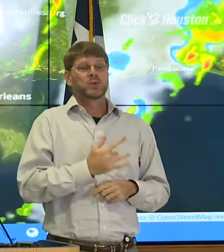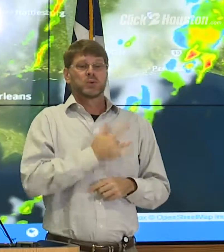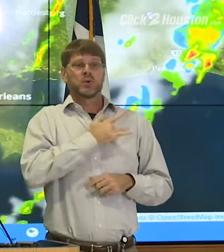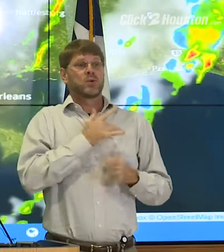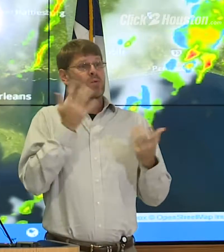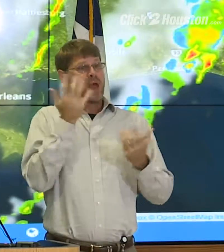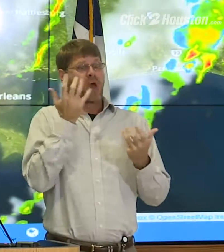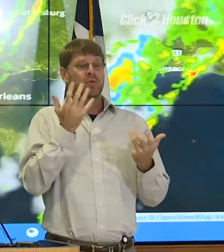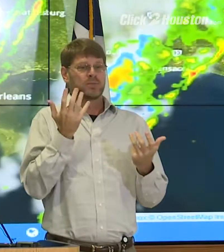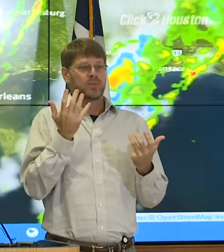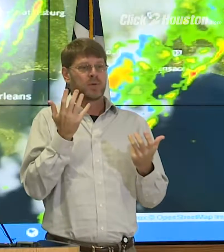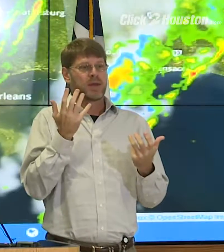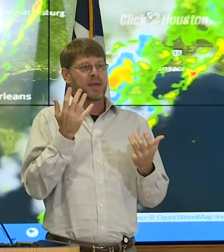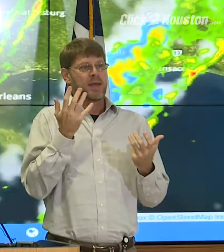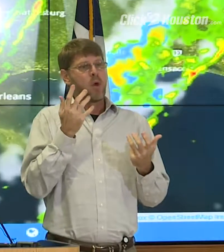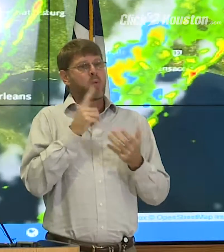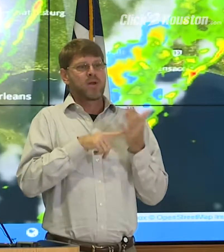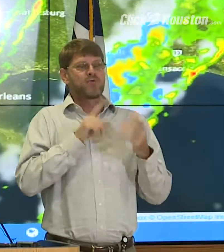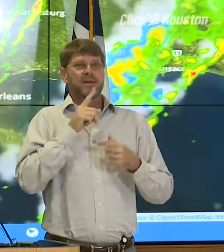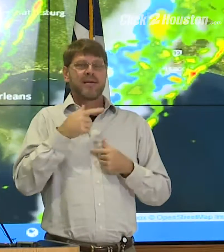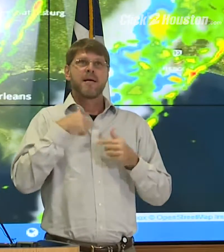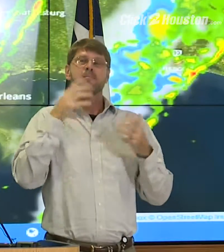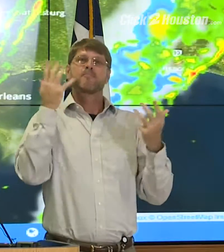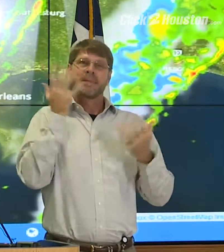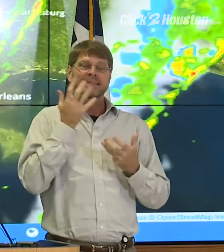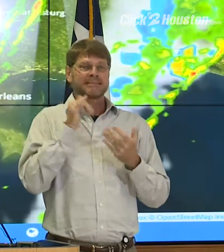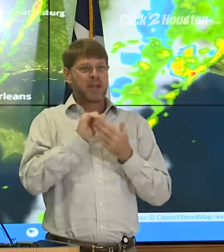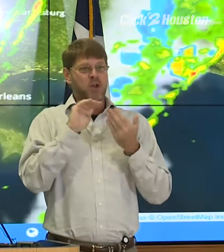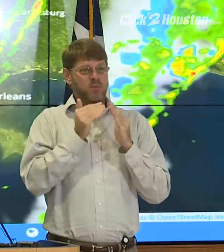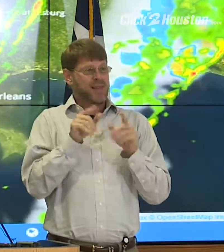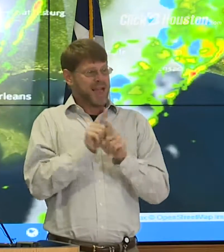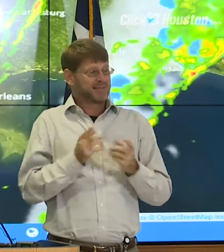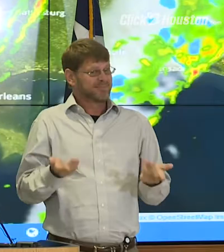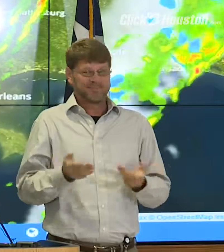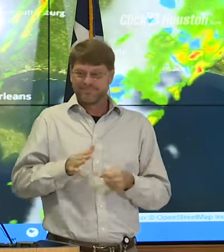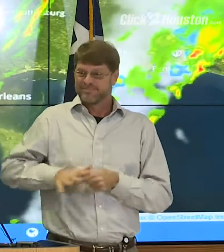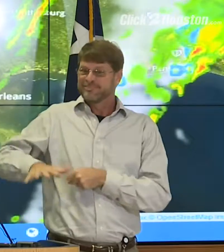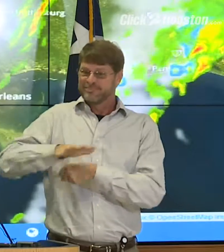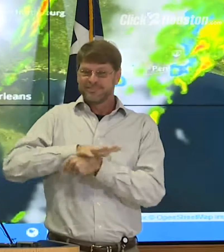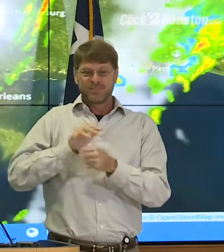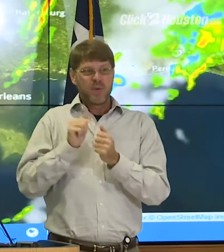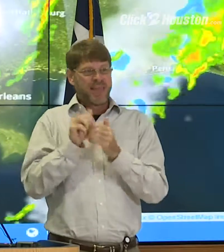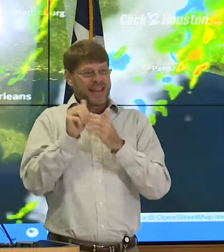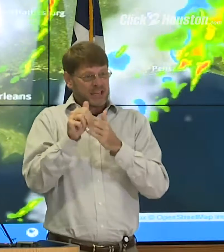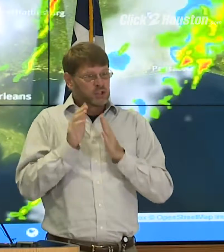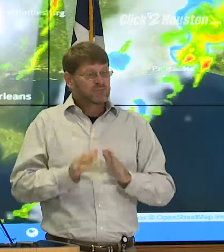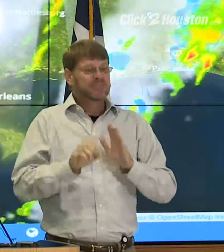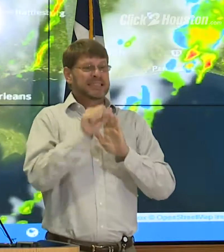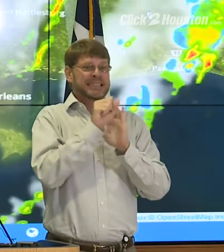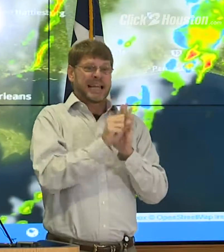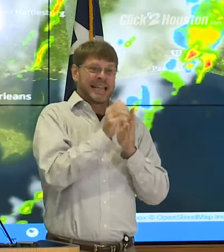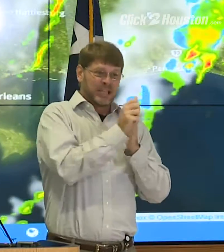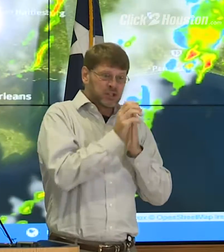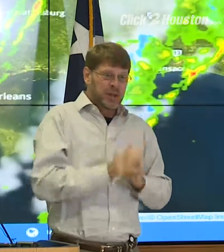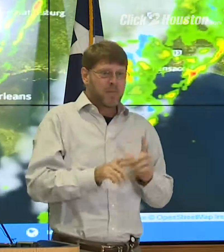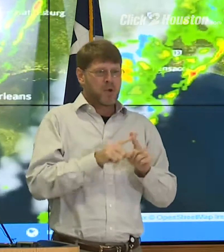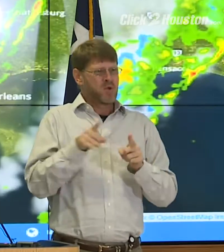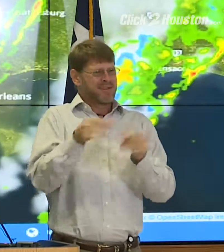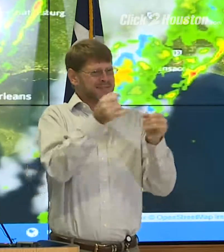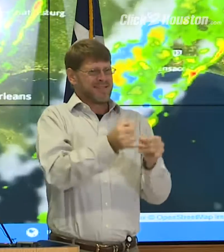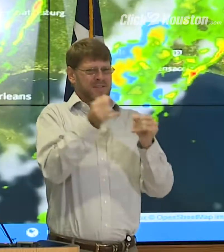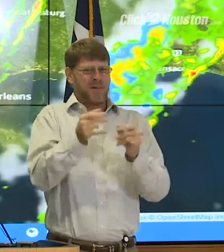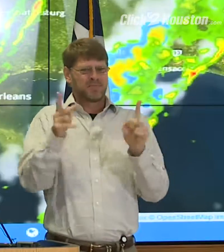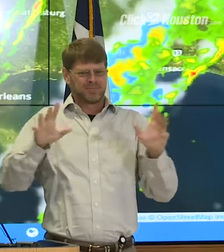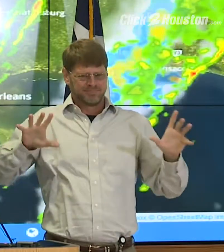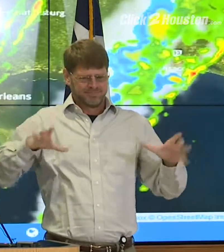is that it never ceases to amaze me how communities like yours with the judges' leadership, the state leadership, but the individual people